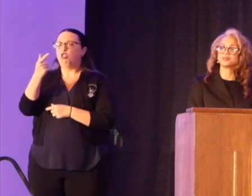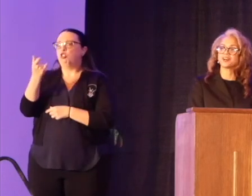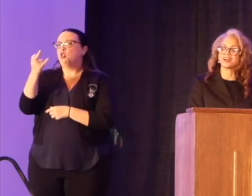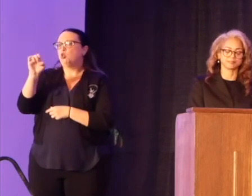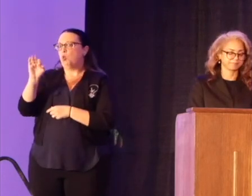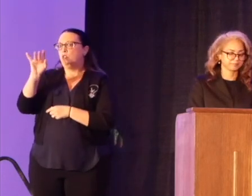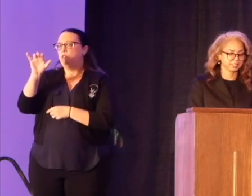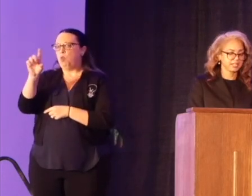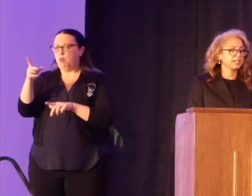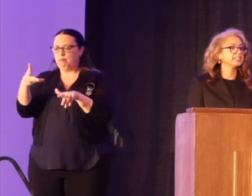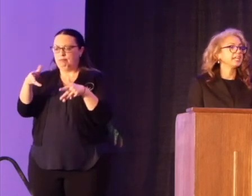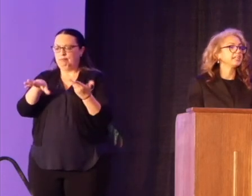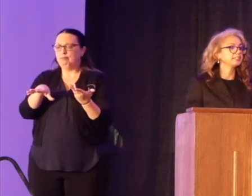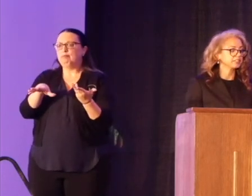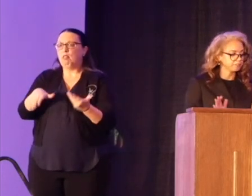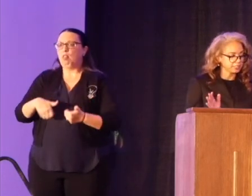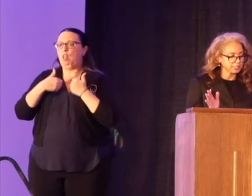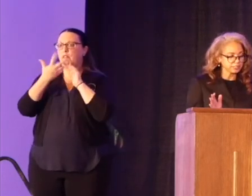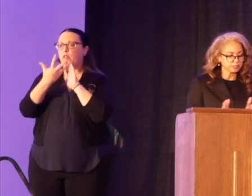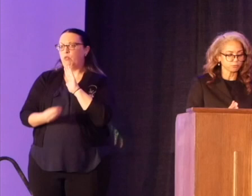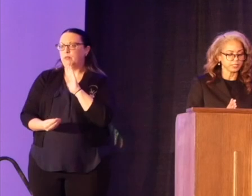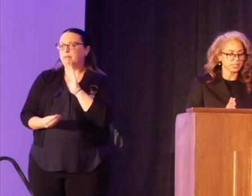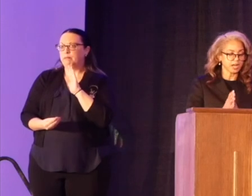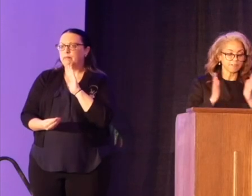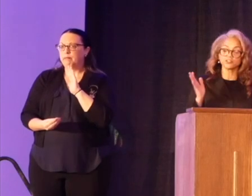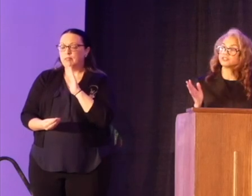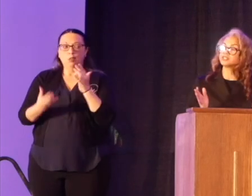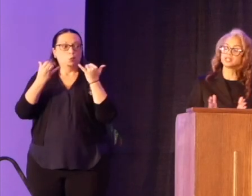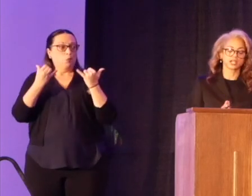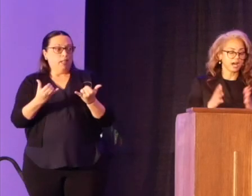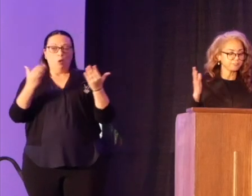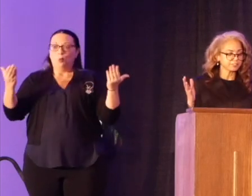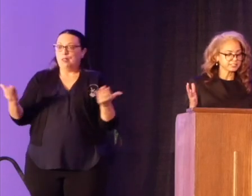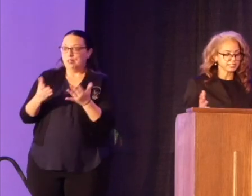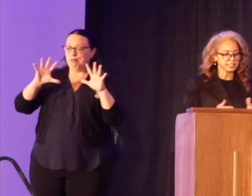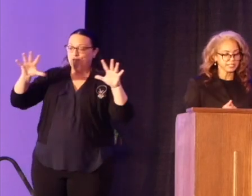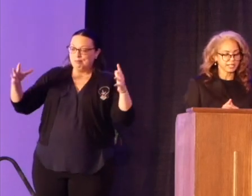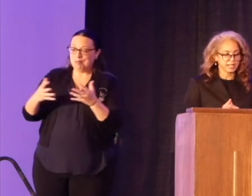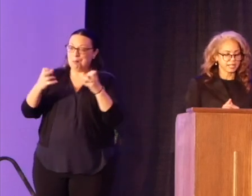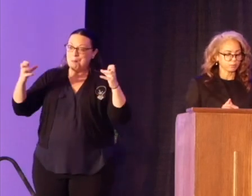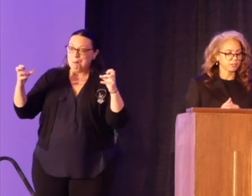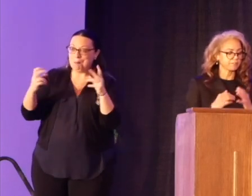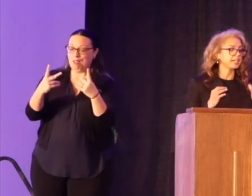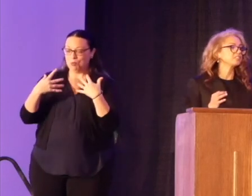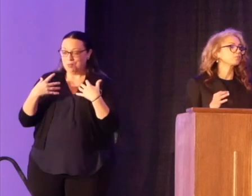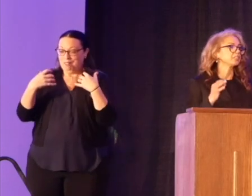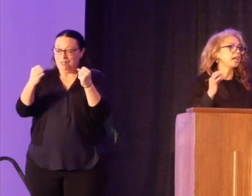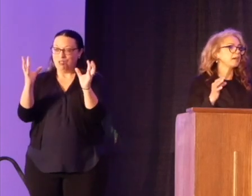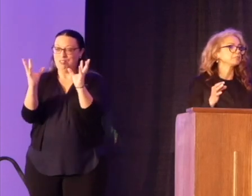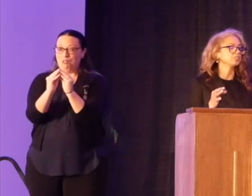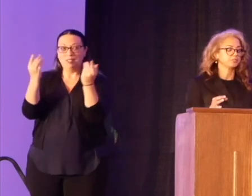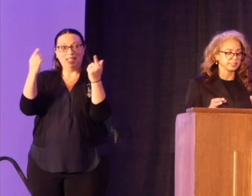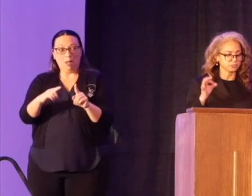And so here we are, again convened, recovered, conferencing, and we are faced